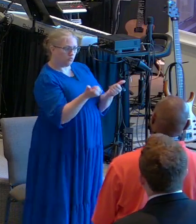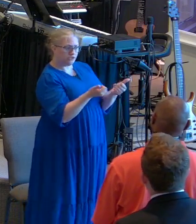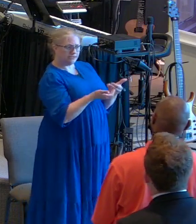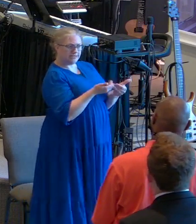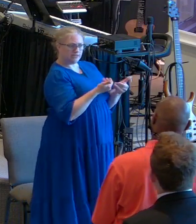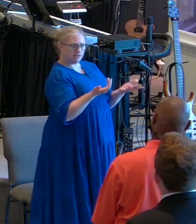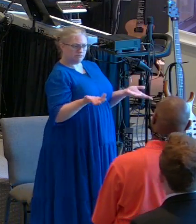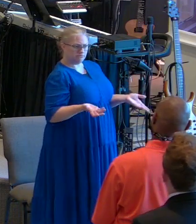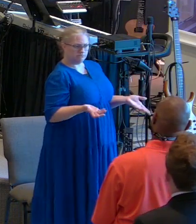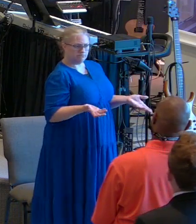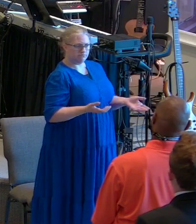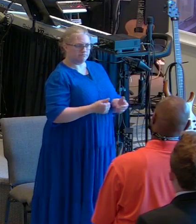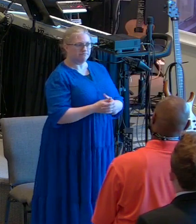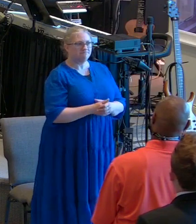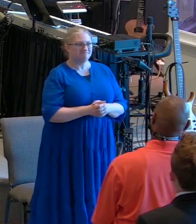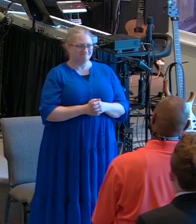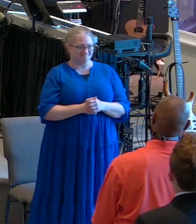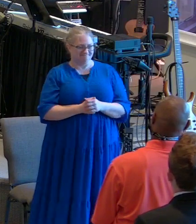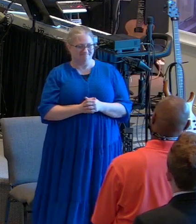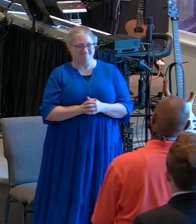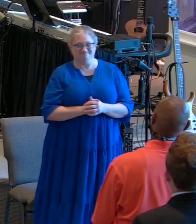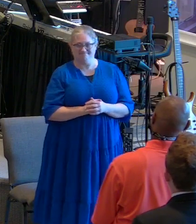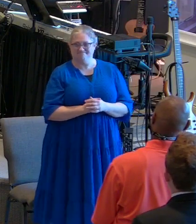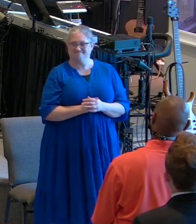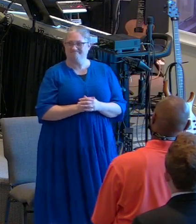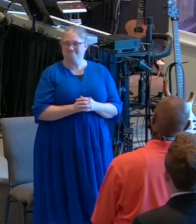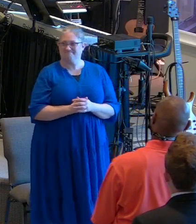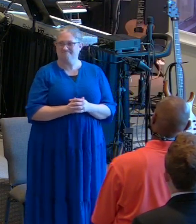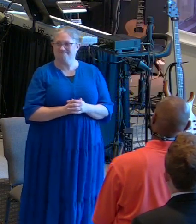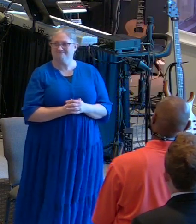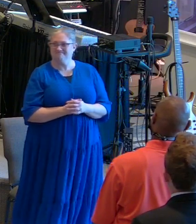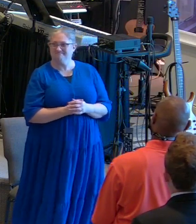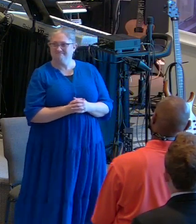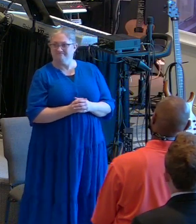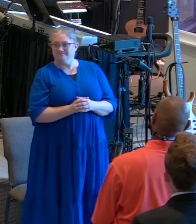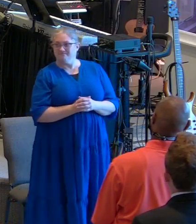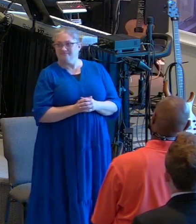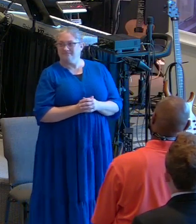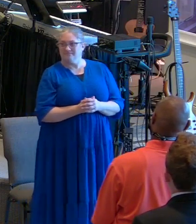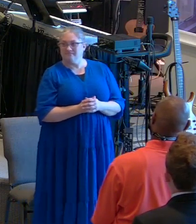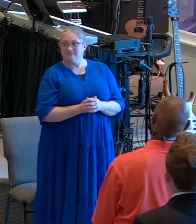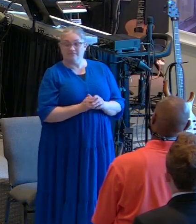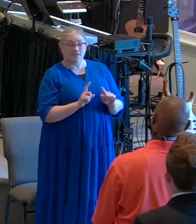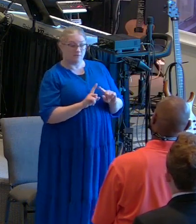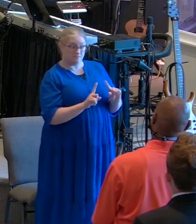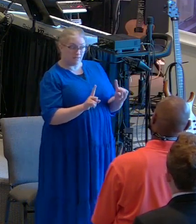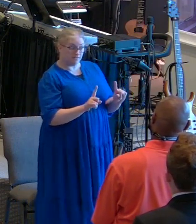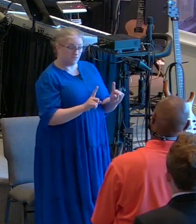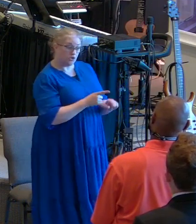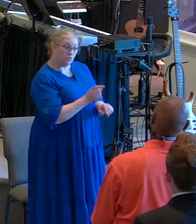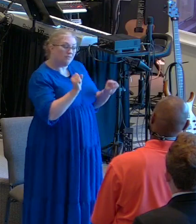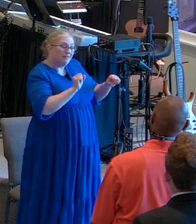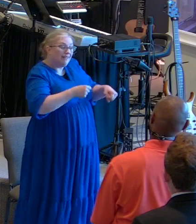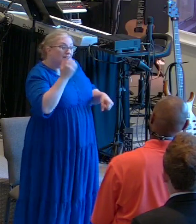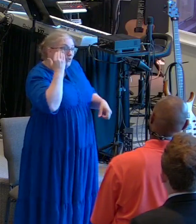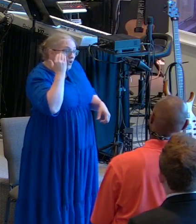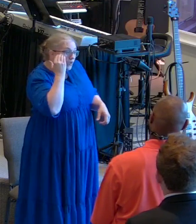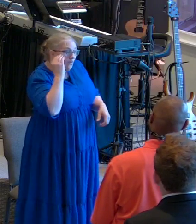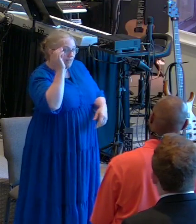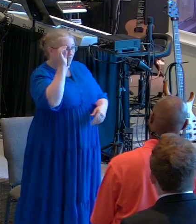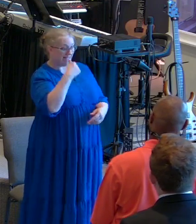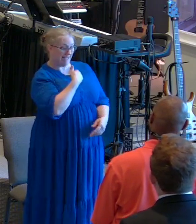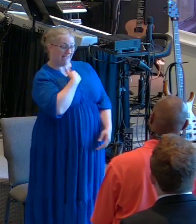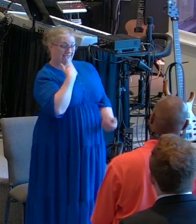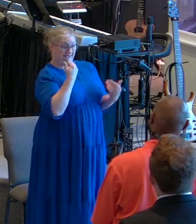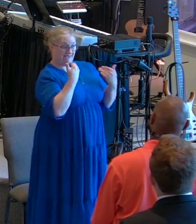Los pecados te son perdonados, o levántate y anda. But that you may know that the Son of Man hath power on earth to